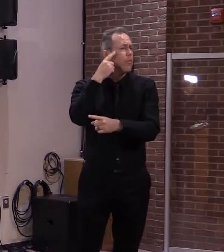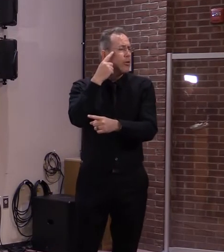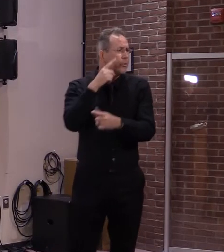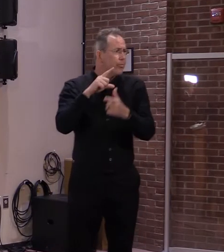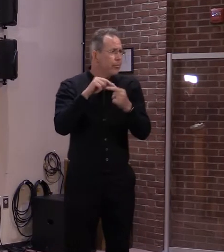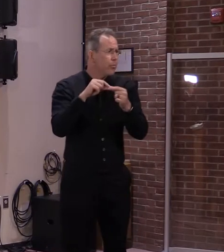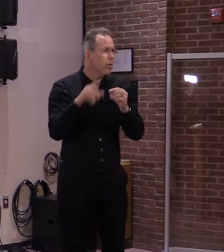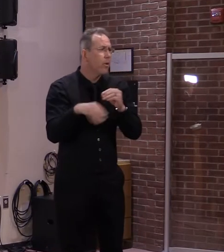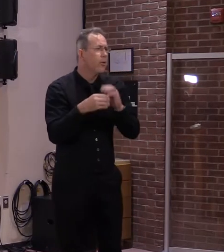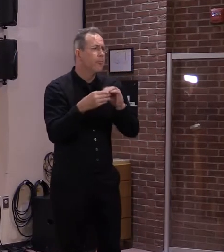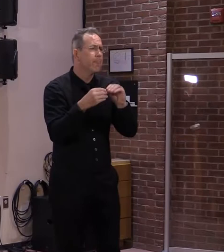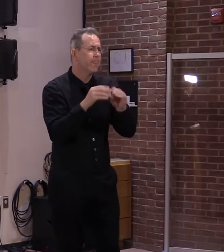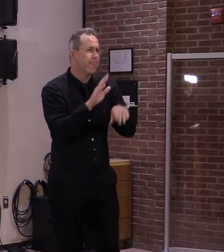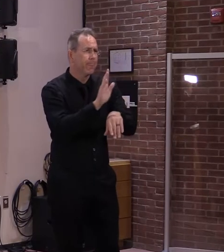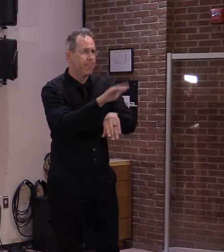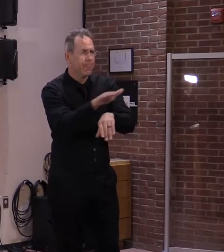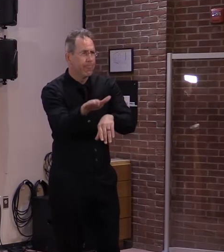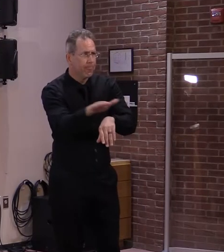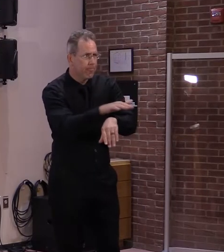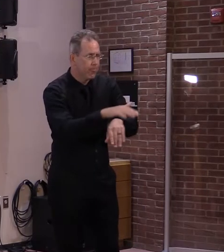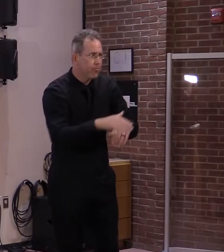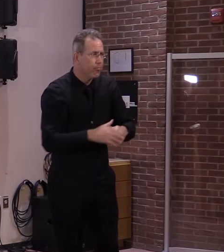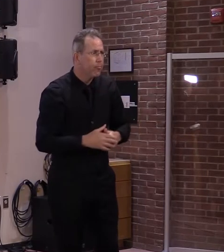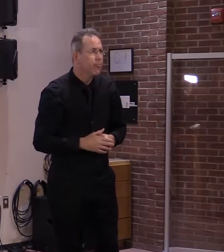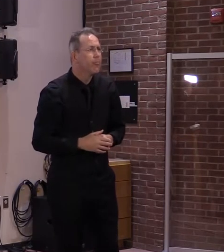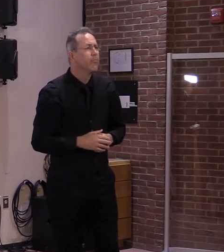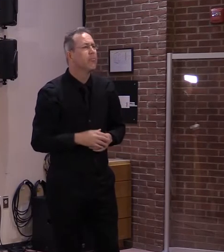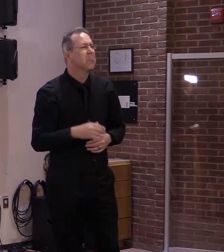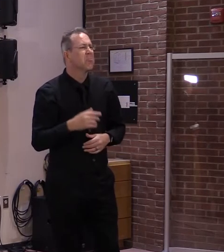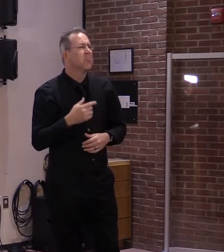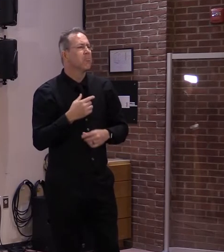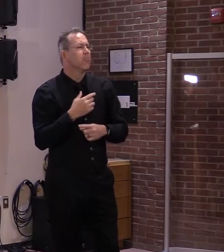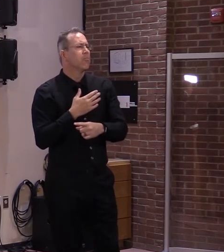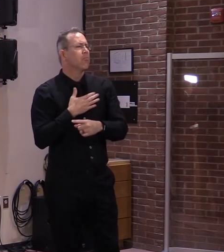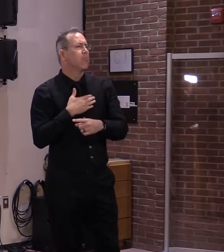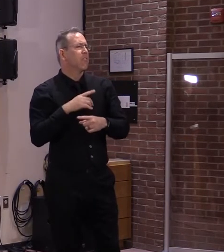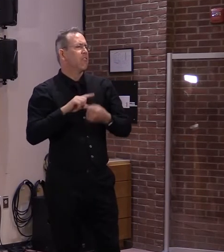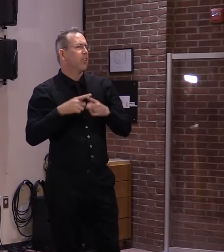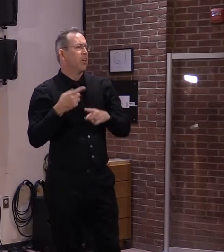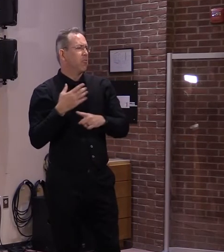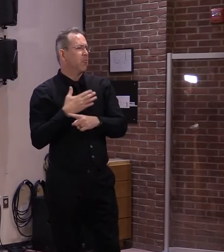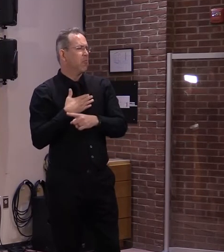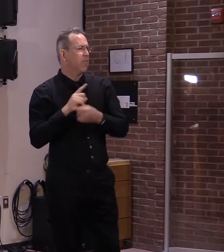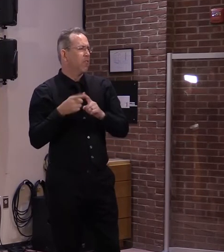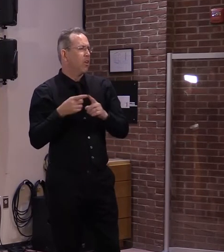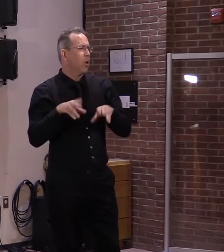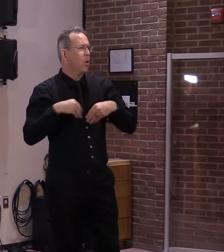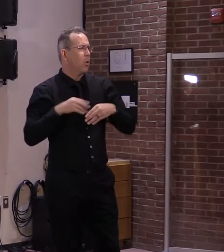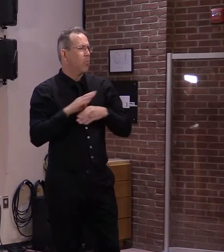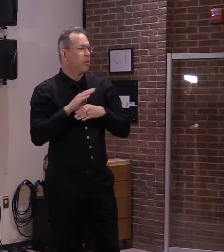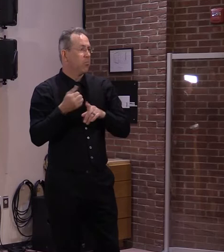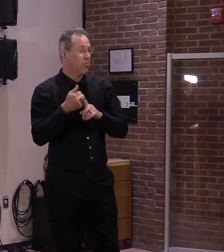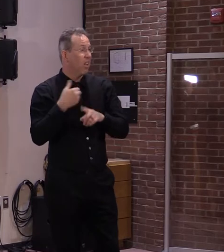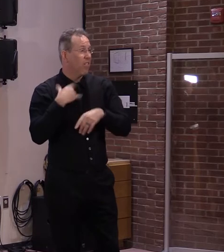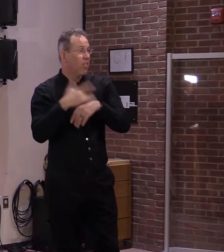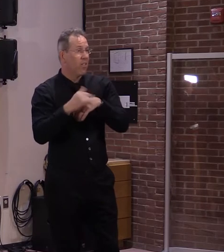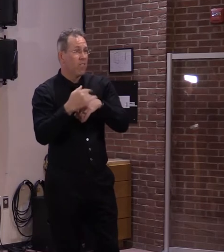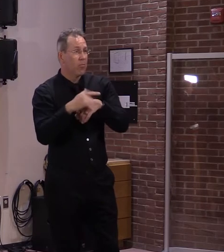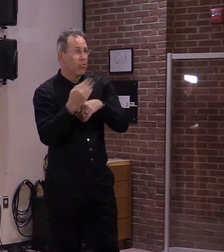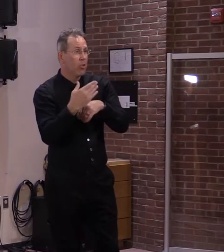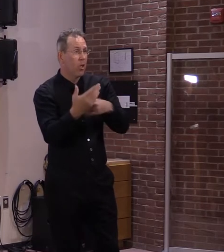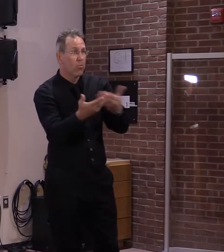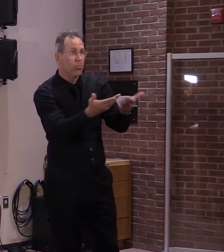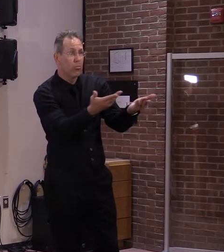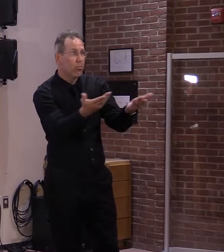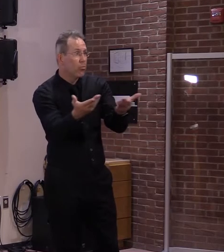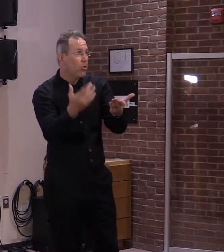my friends who are still in business, they are have the jobs available waiting for their employees to